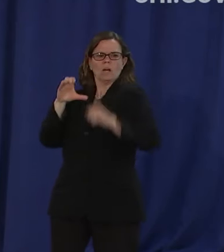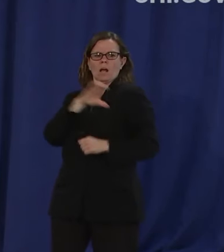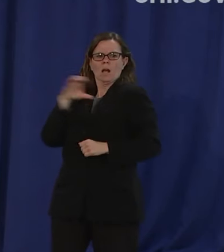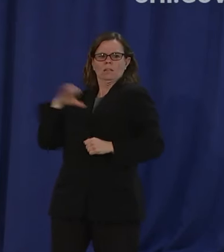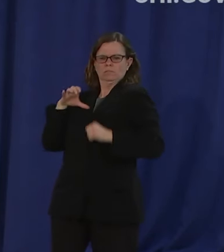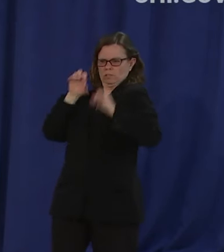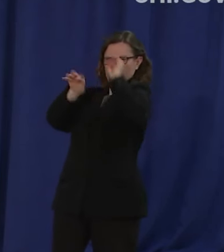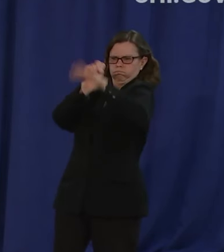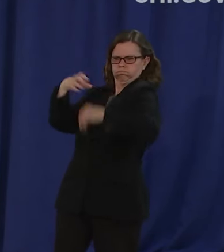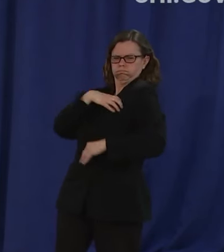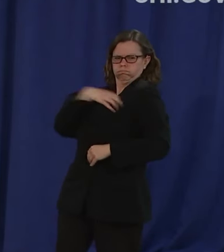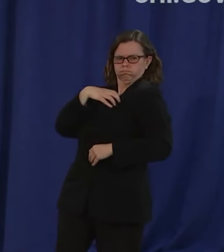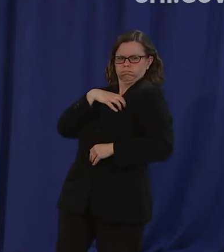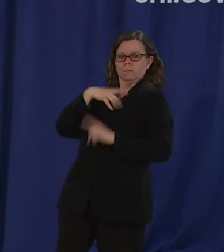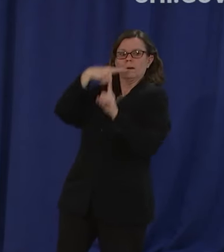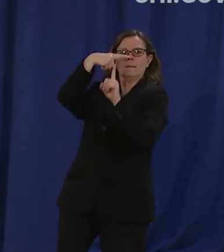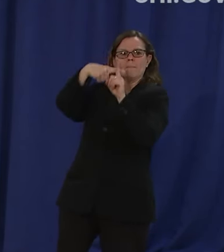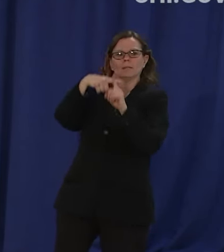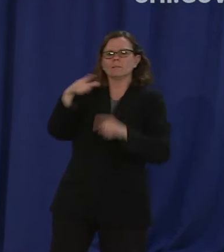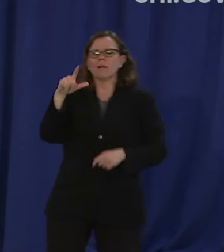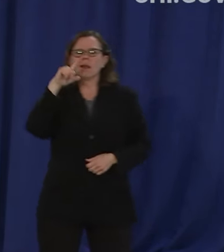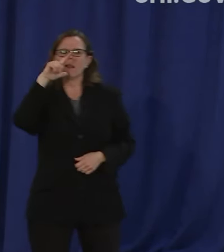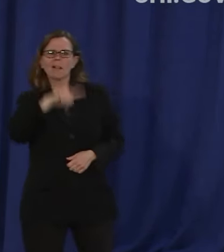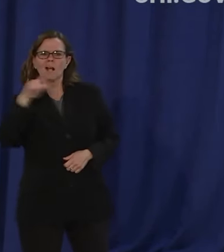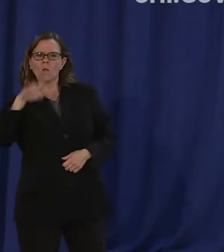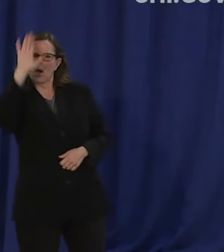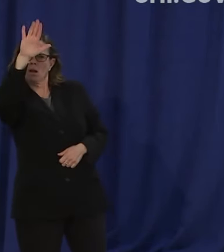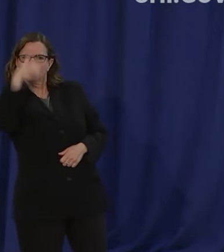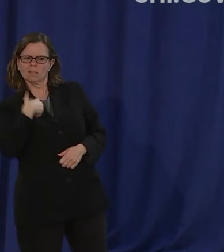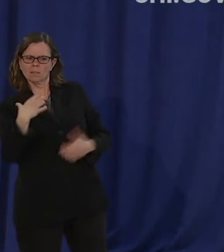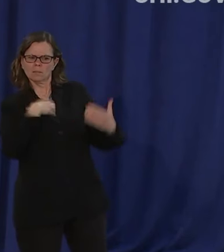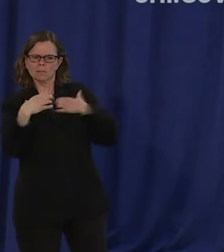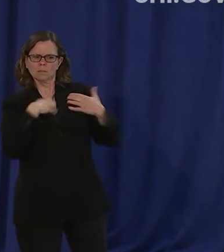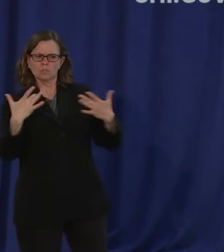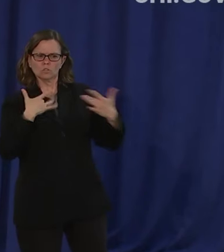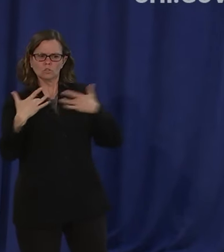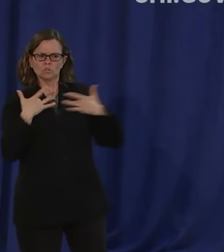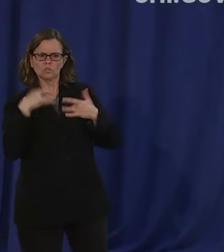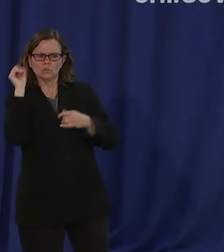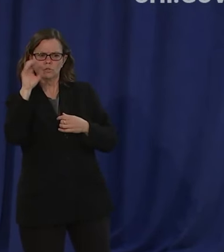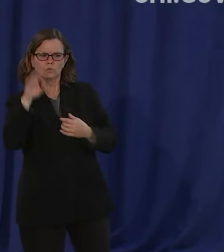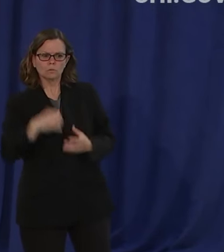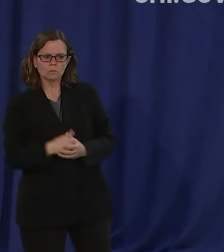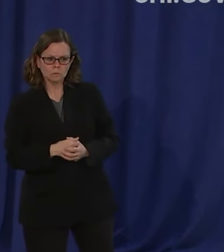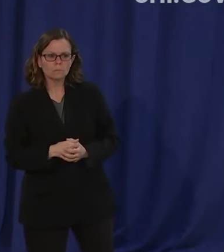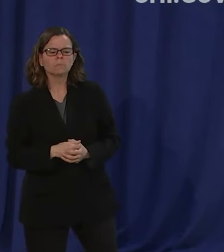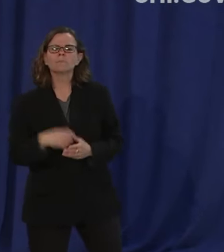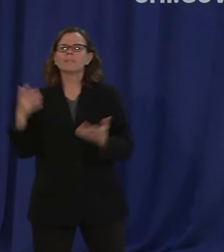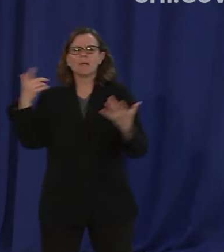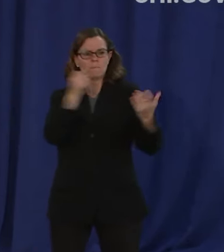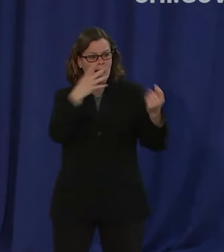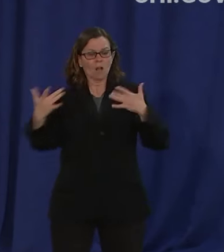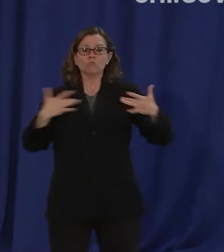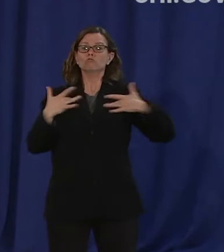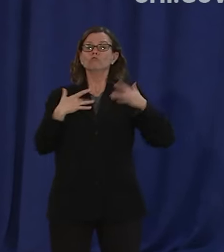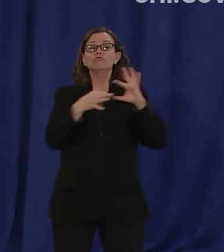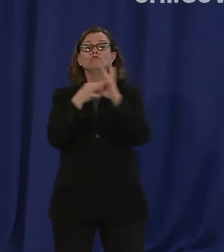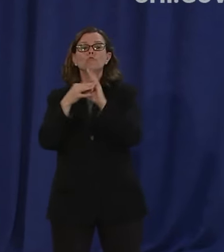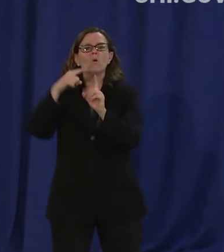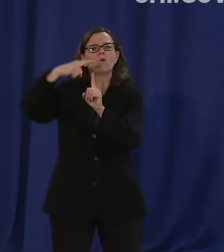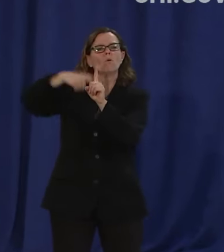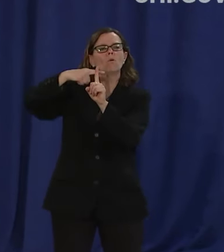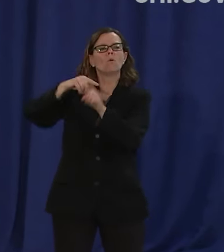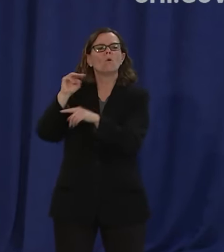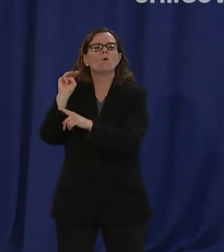challenge is the mortgages the landlords many of whom maybe own one or two business buildings these are not